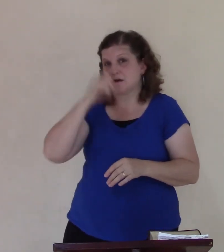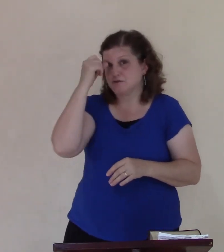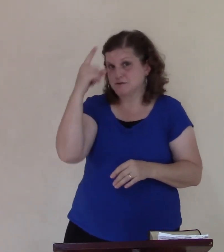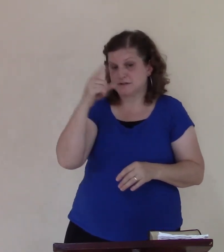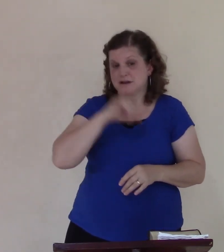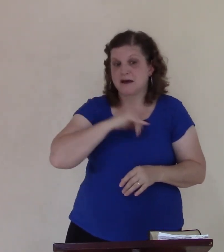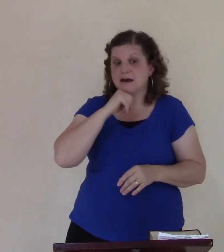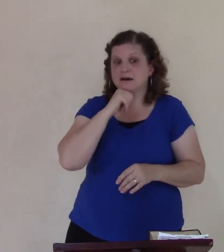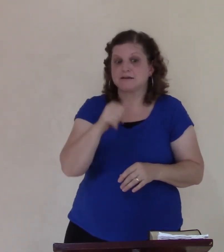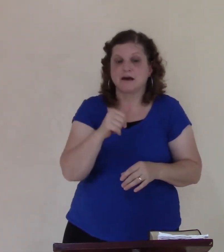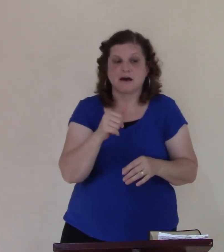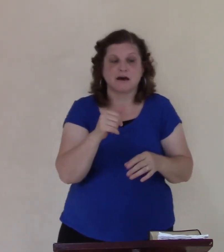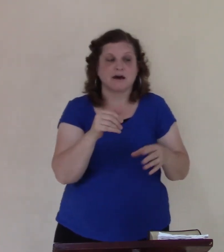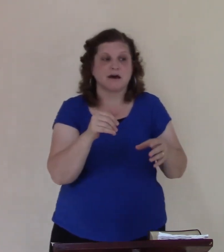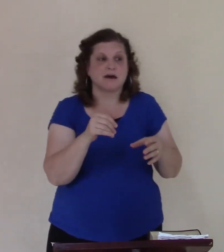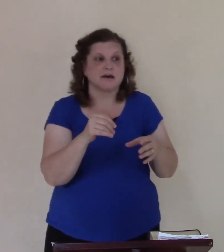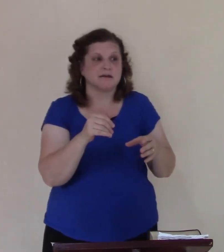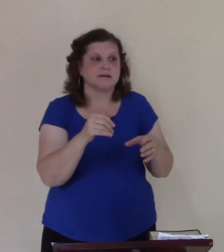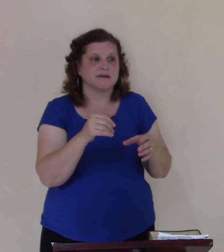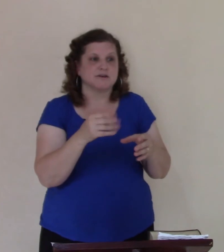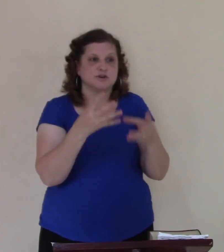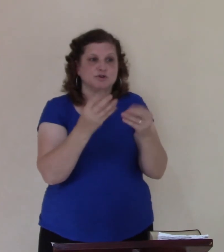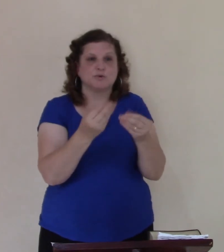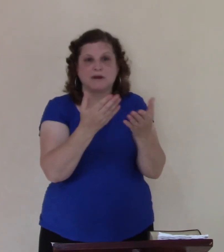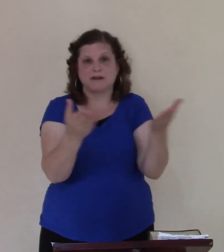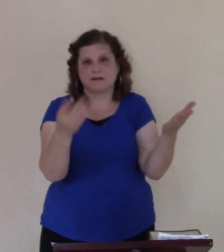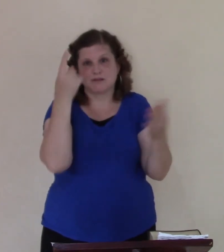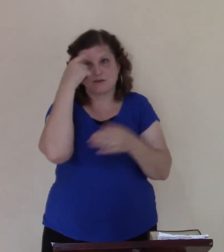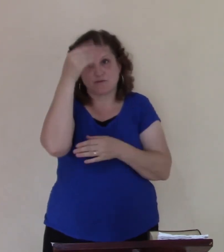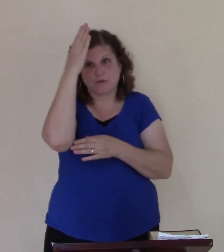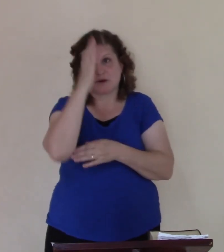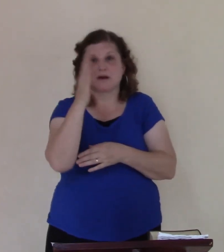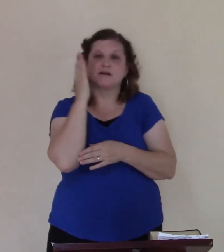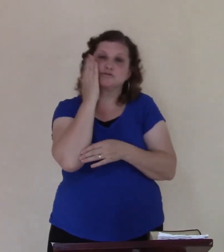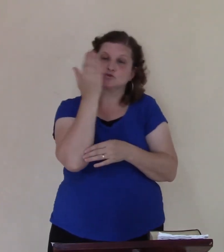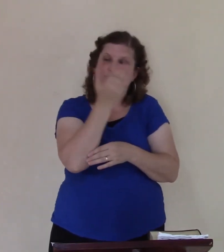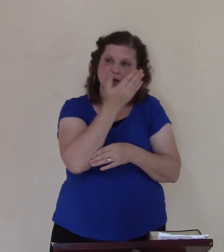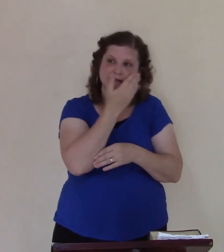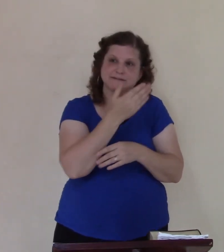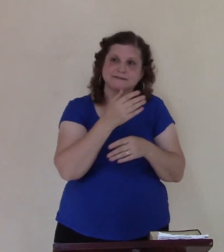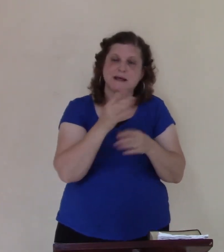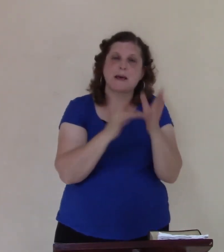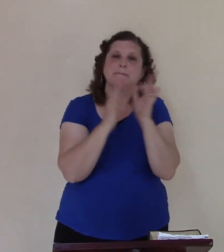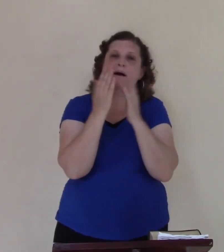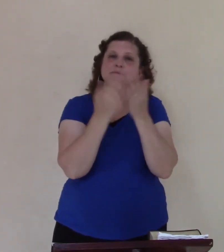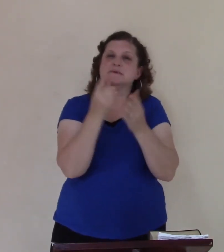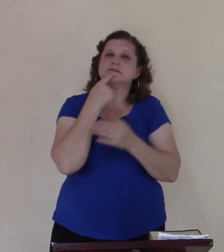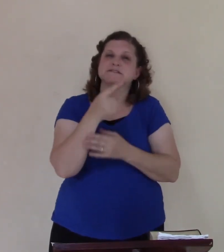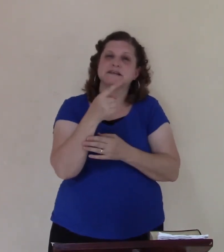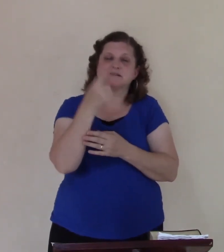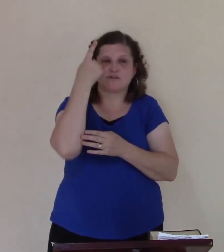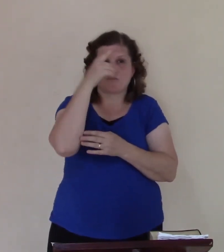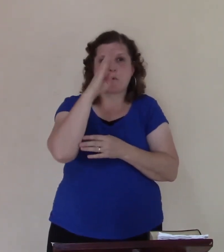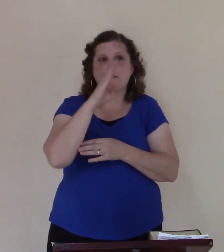the Bible says for my grace are you saved through faith and that day I put my trust in the Lord Jesus Christ